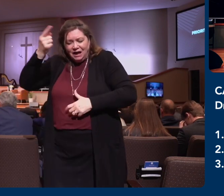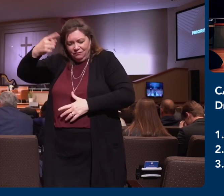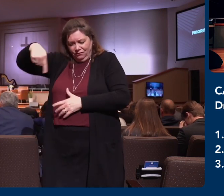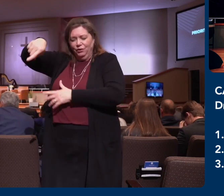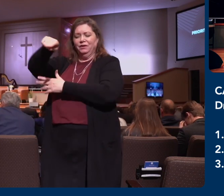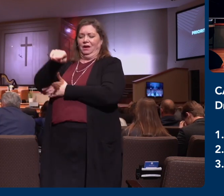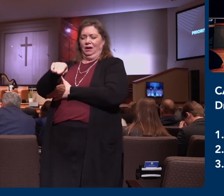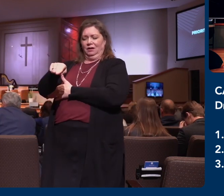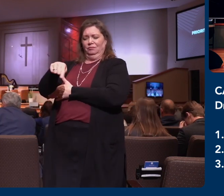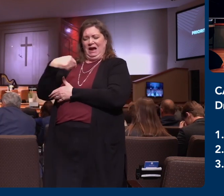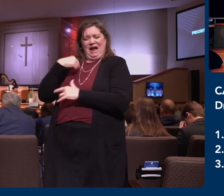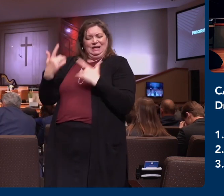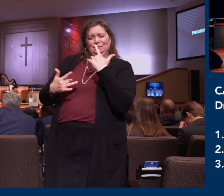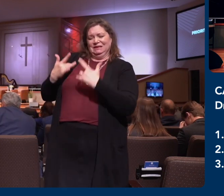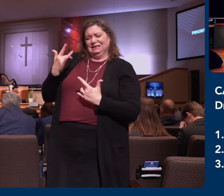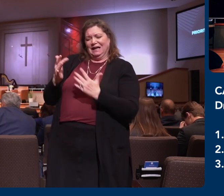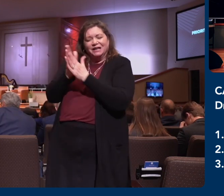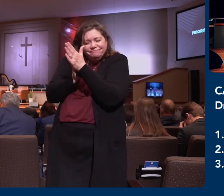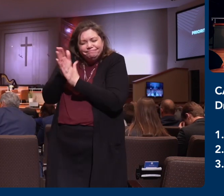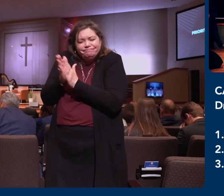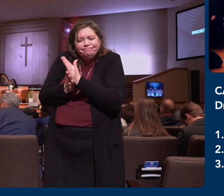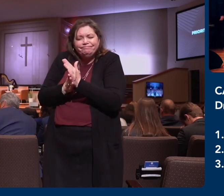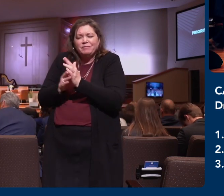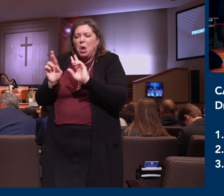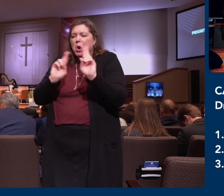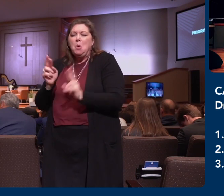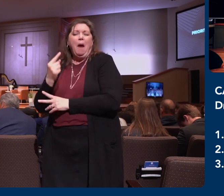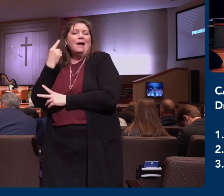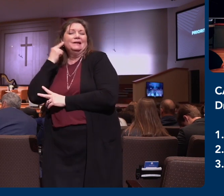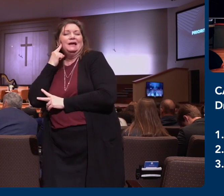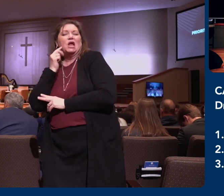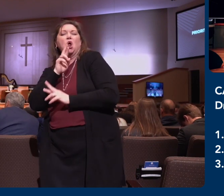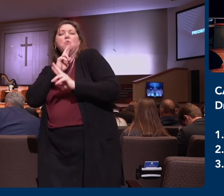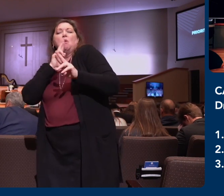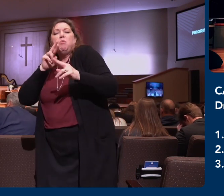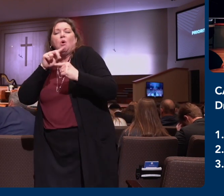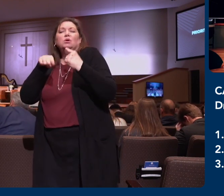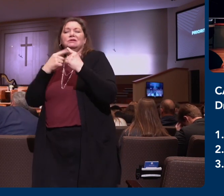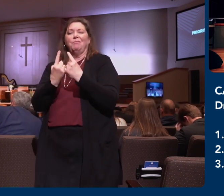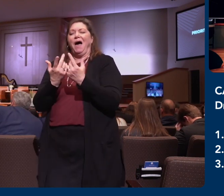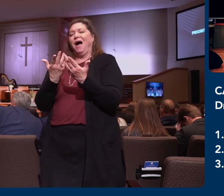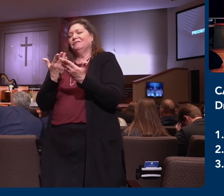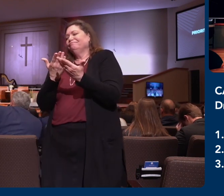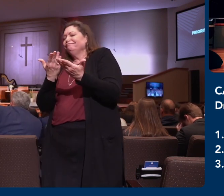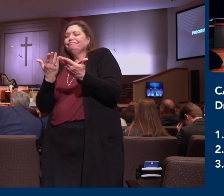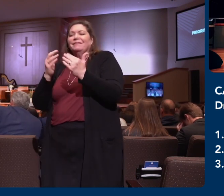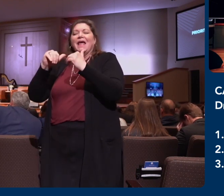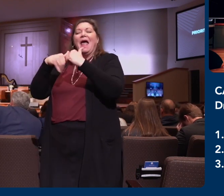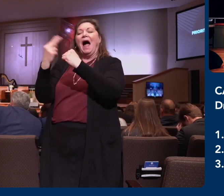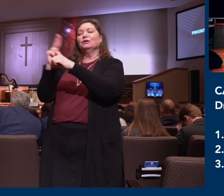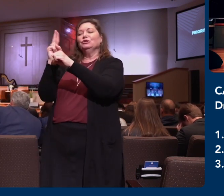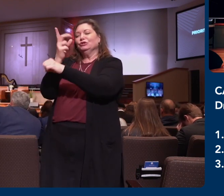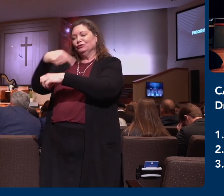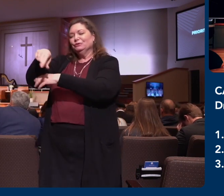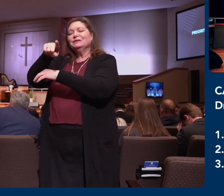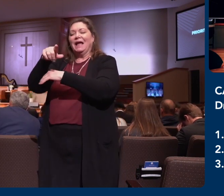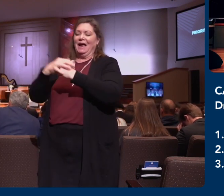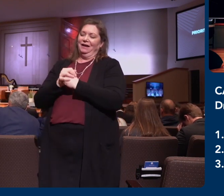thrilled and look forward to hearing the reports of the ministries that you take them to. And Lord, the lives that are